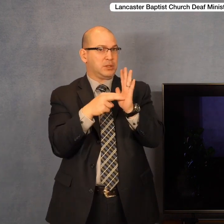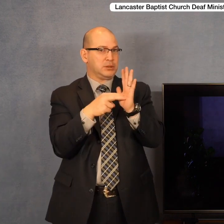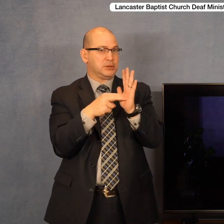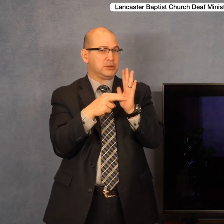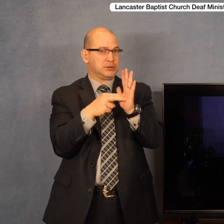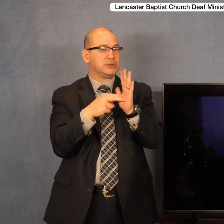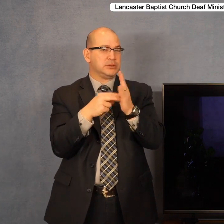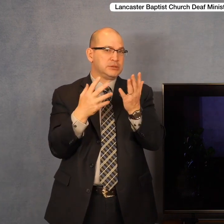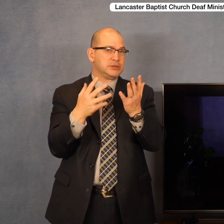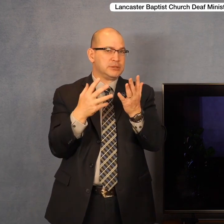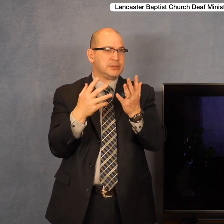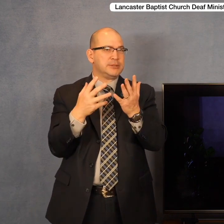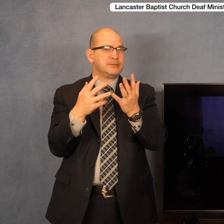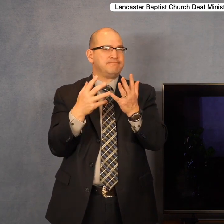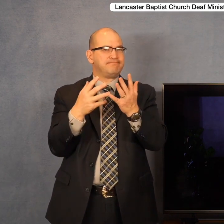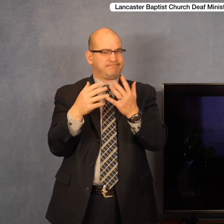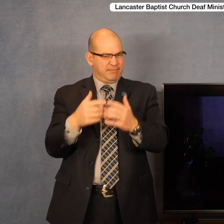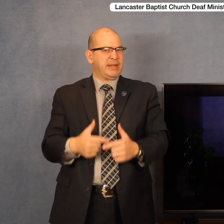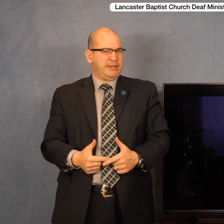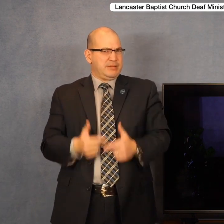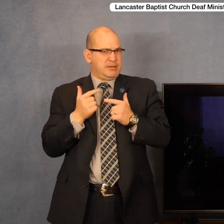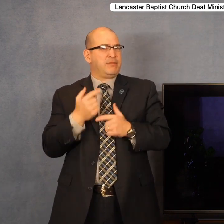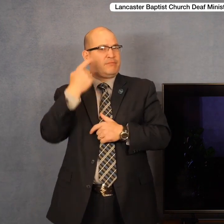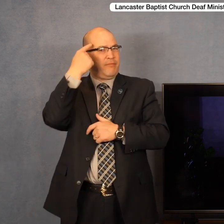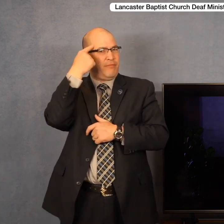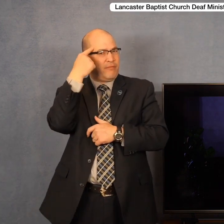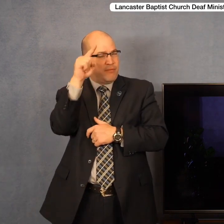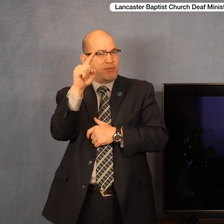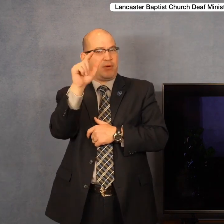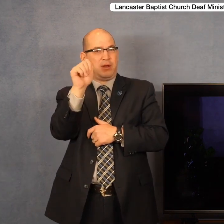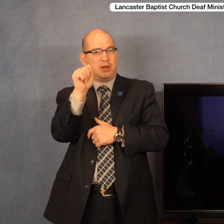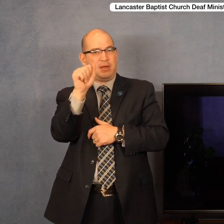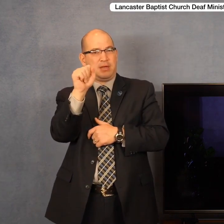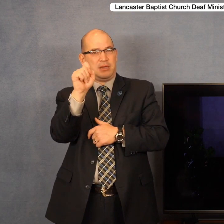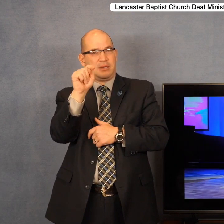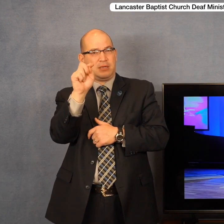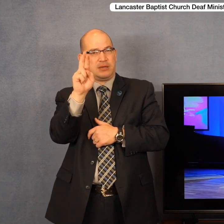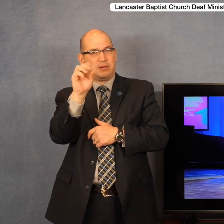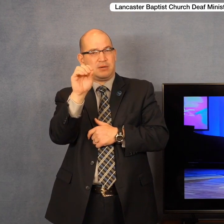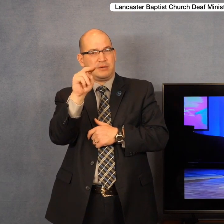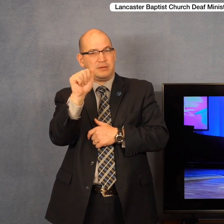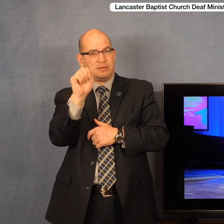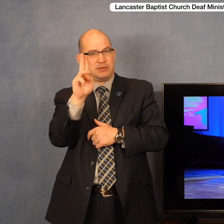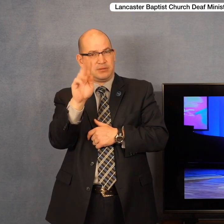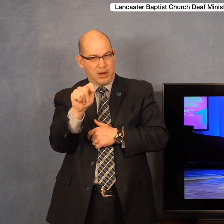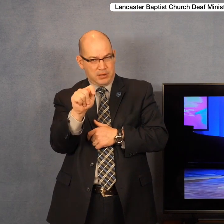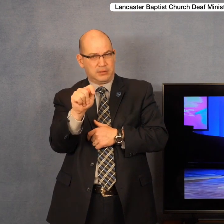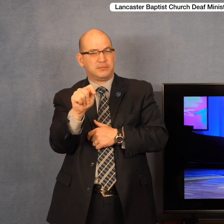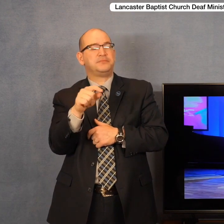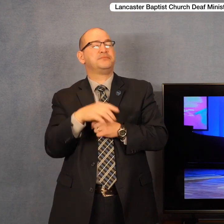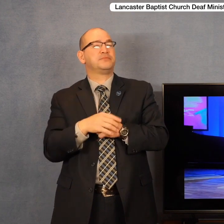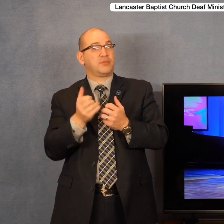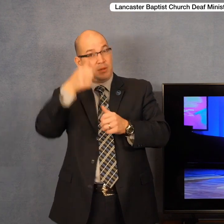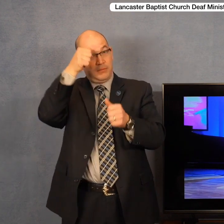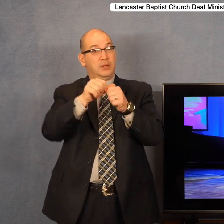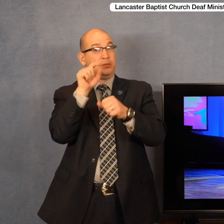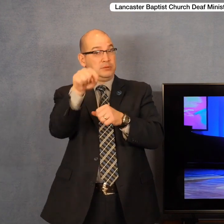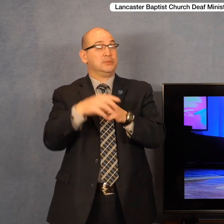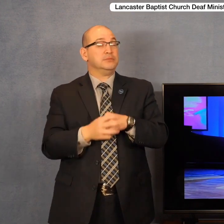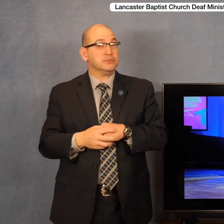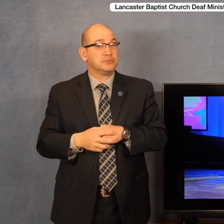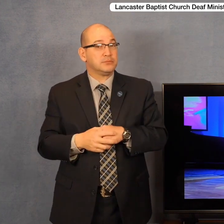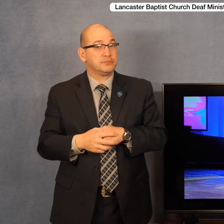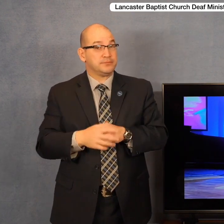for the astronauts. And so they called Houston. I want to remind you as we begin this morning